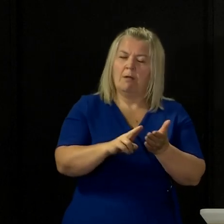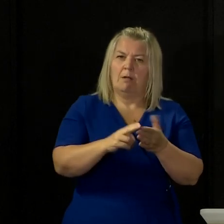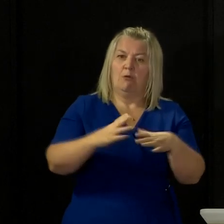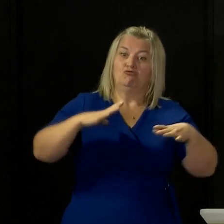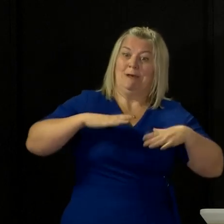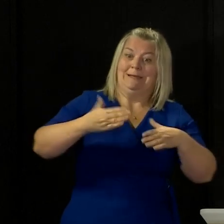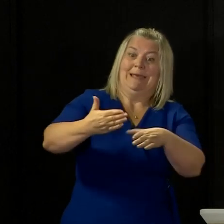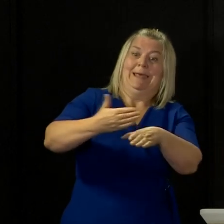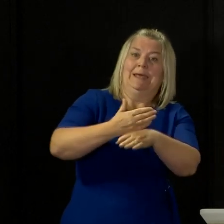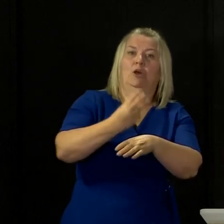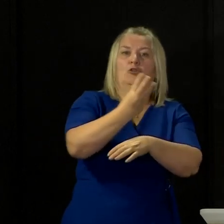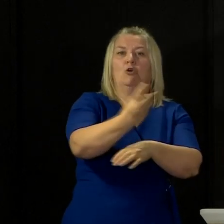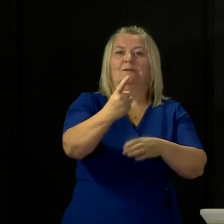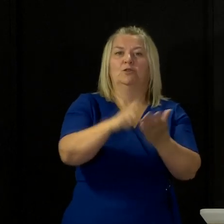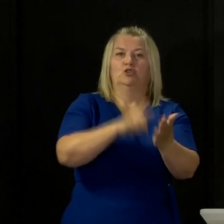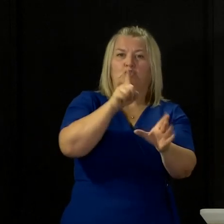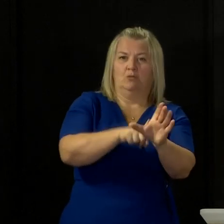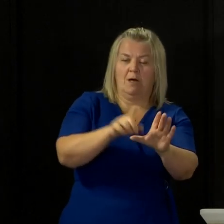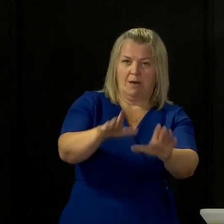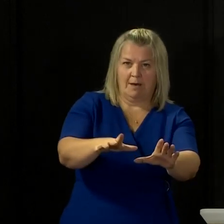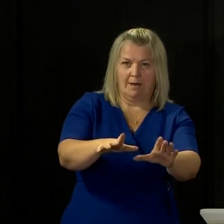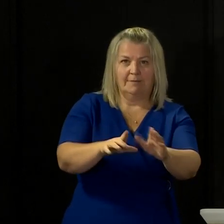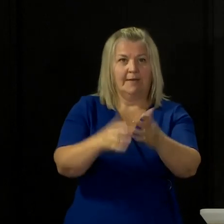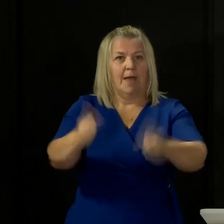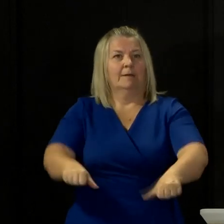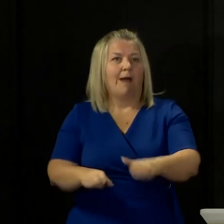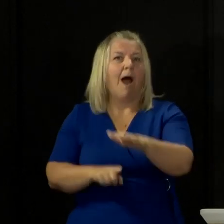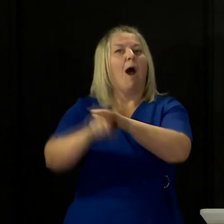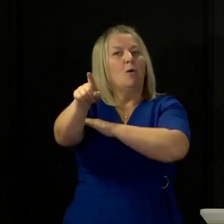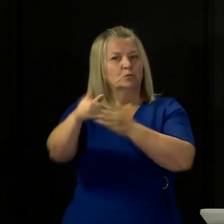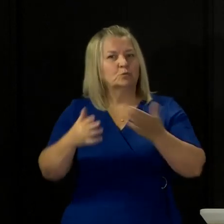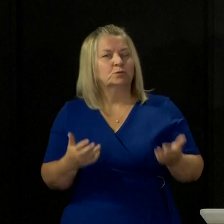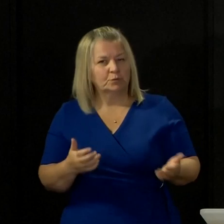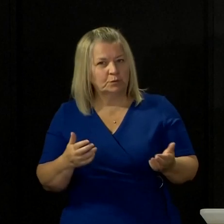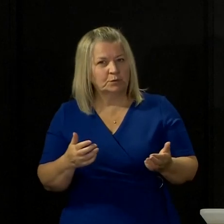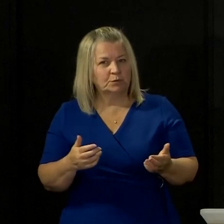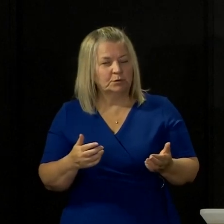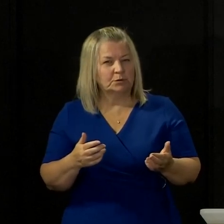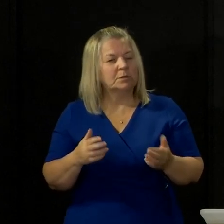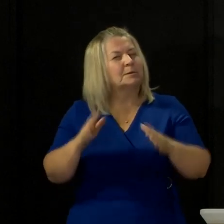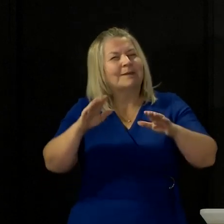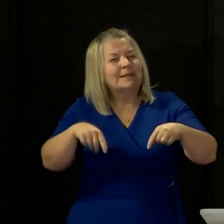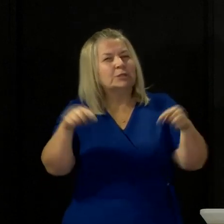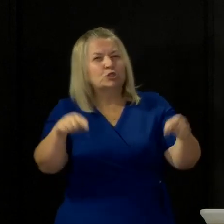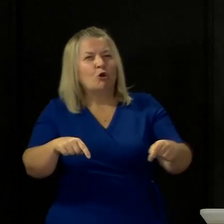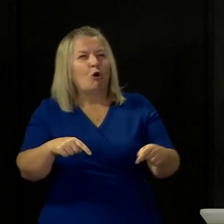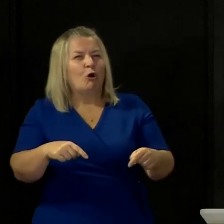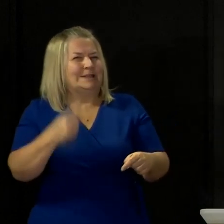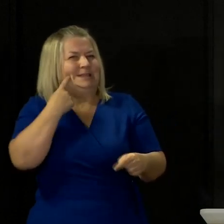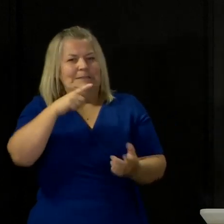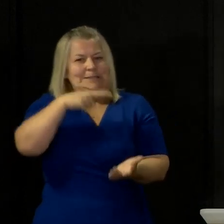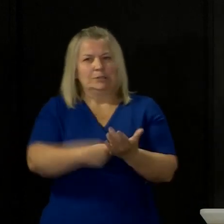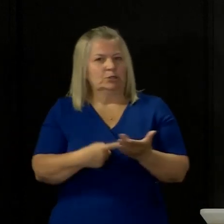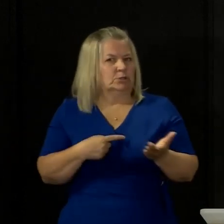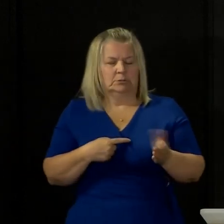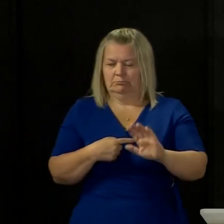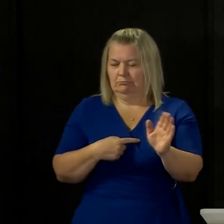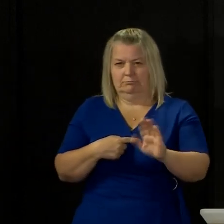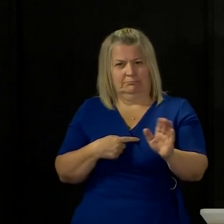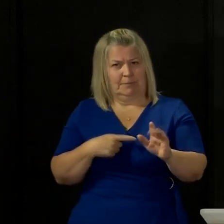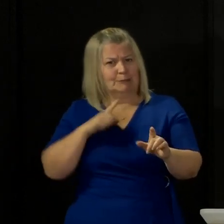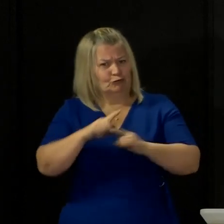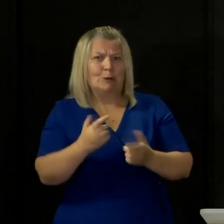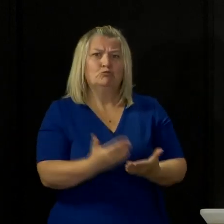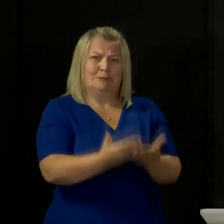that none of the decisions we are taking here are being taken lightly. This is for your protection. We, all of the